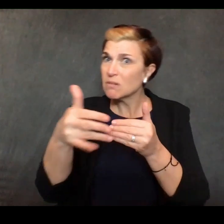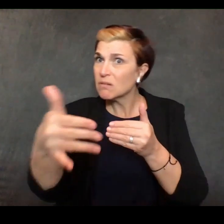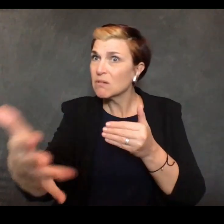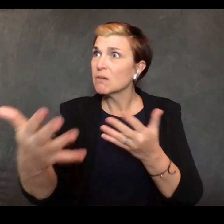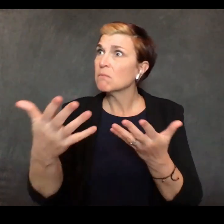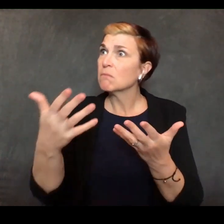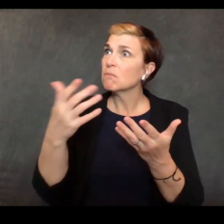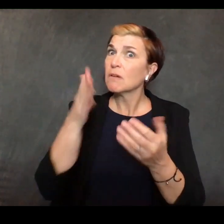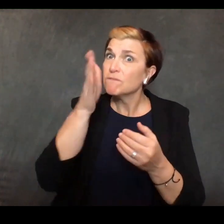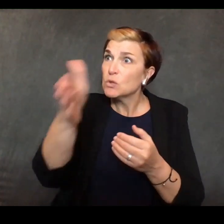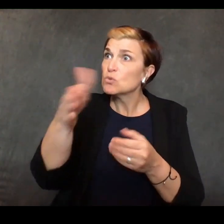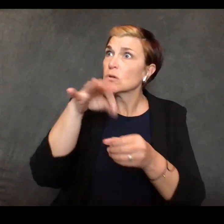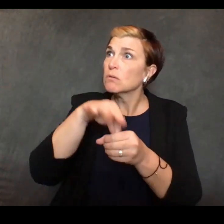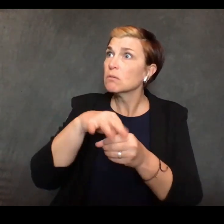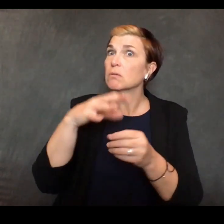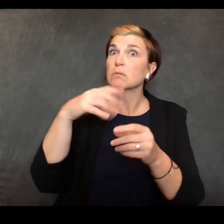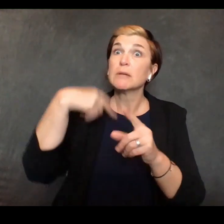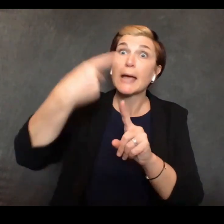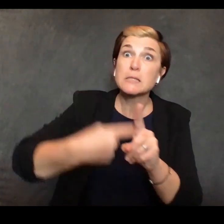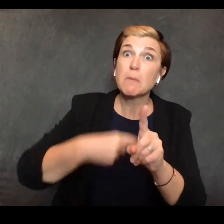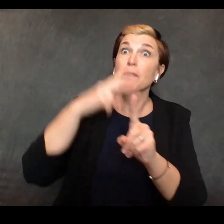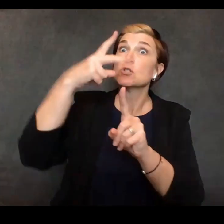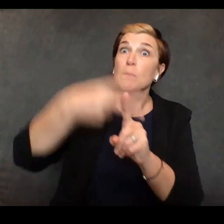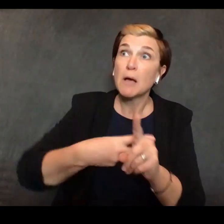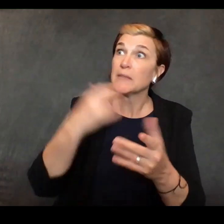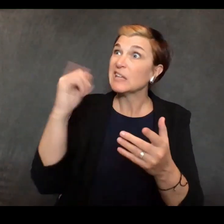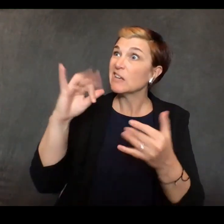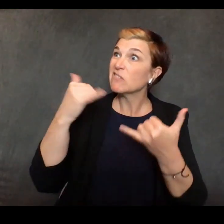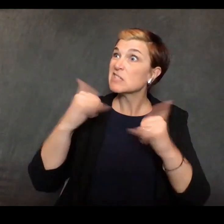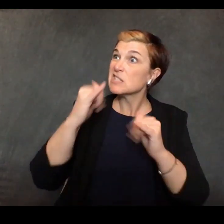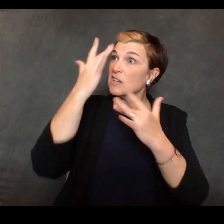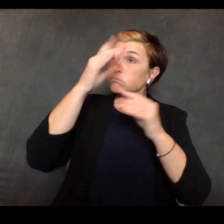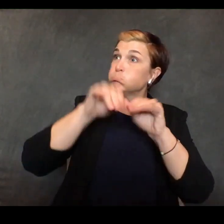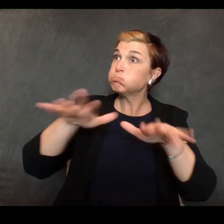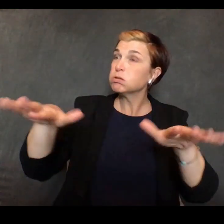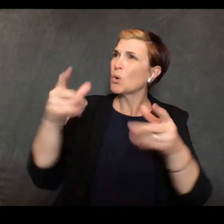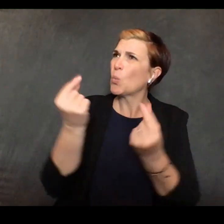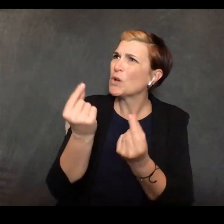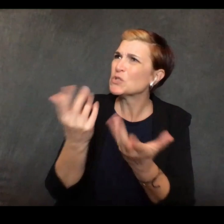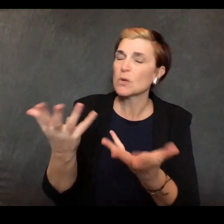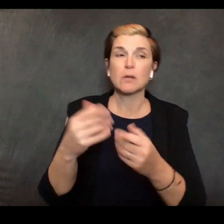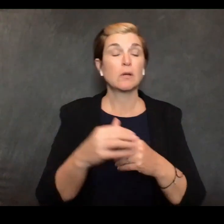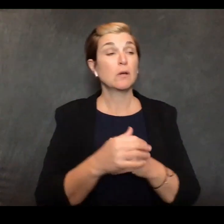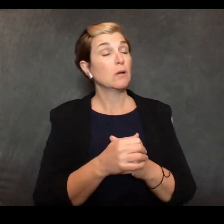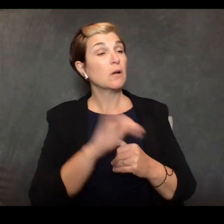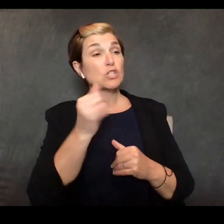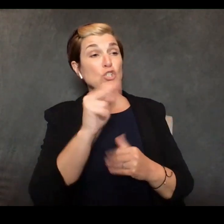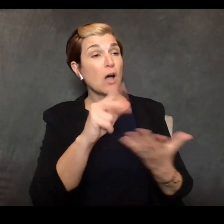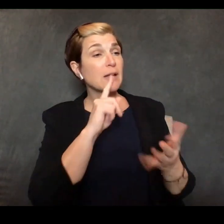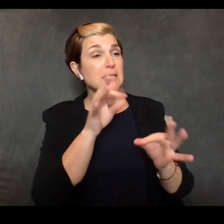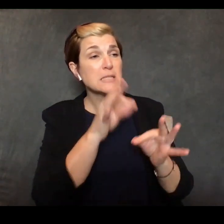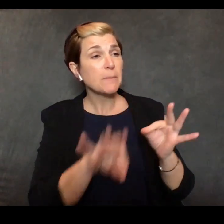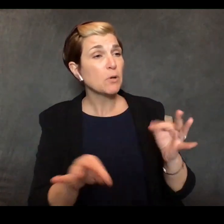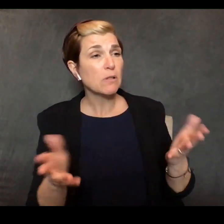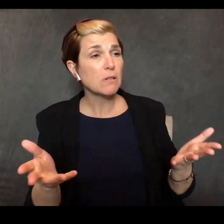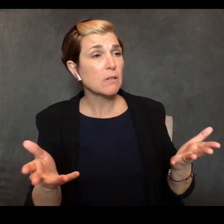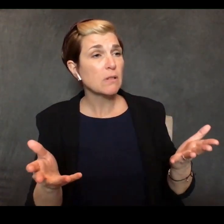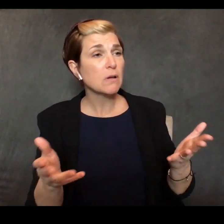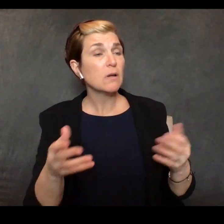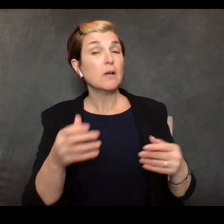from now two months from now uh... what i'm doing uh... what i'm doing john is very simple we're getting rid of this virus that's what we're doing that's the best thing